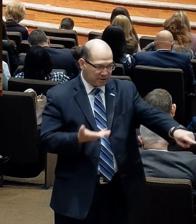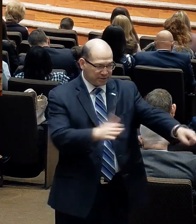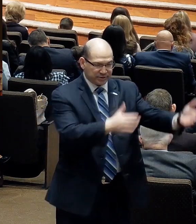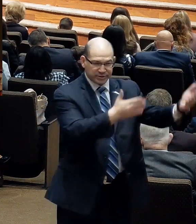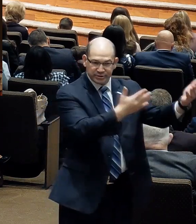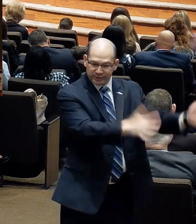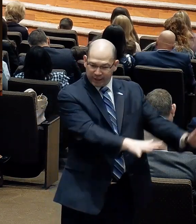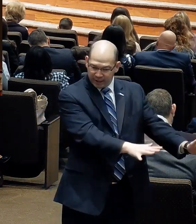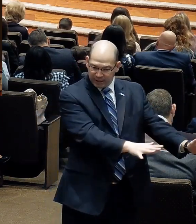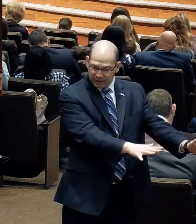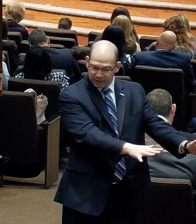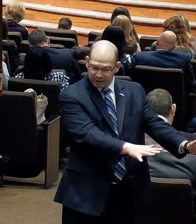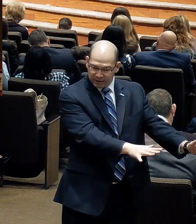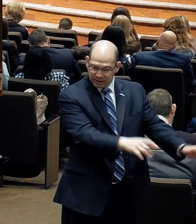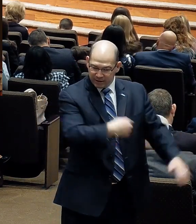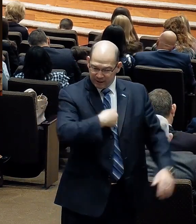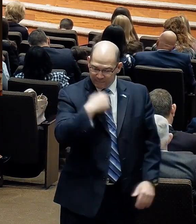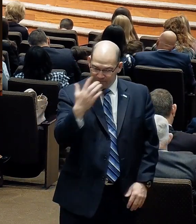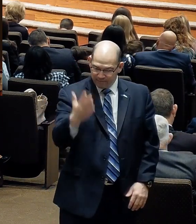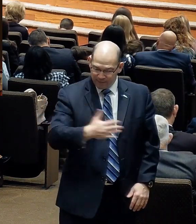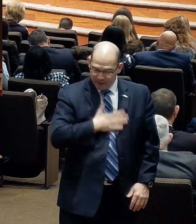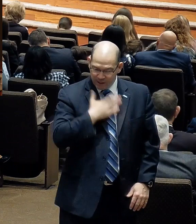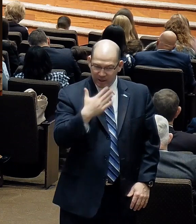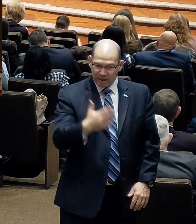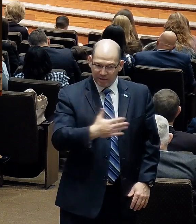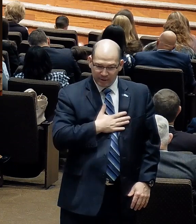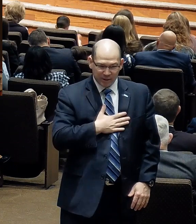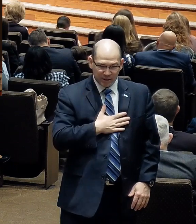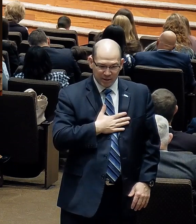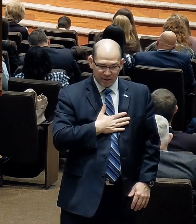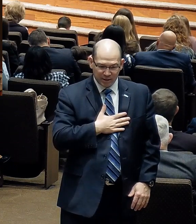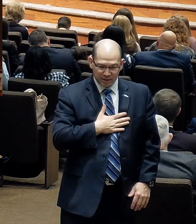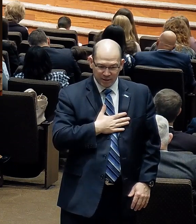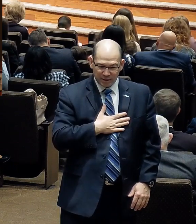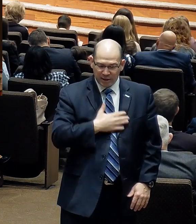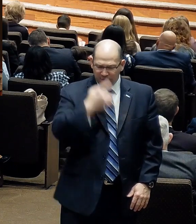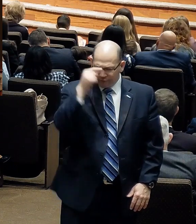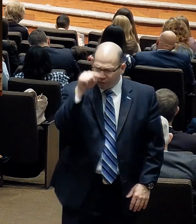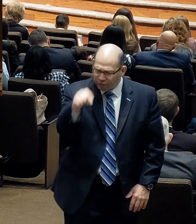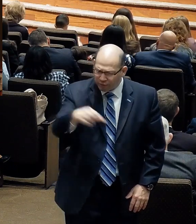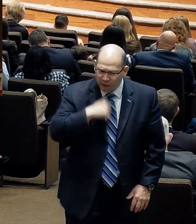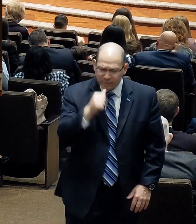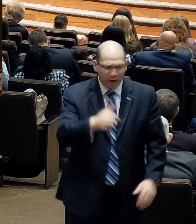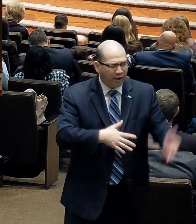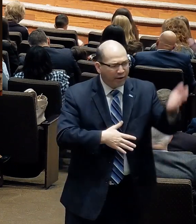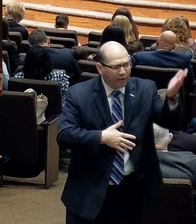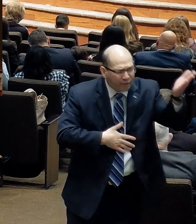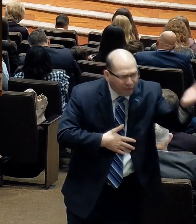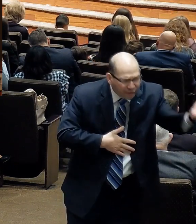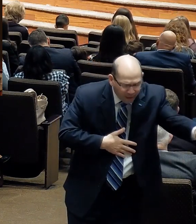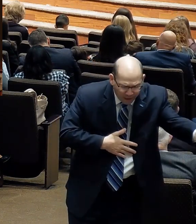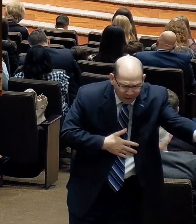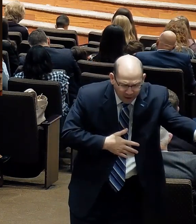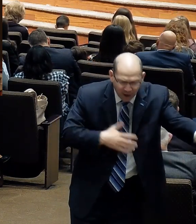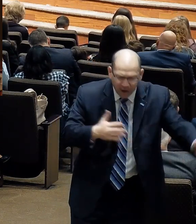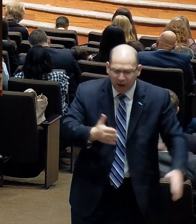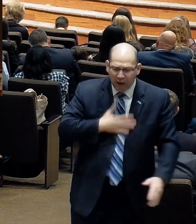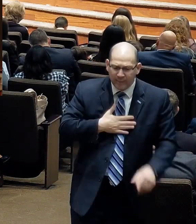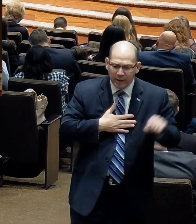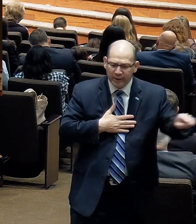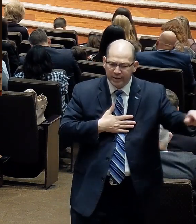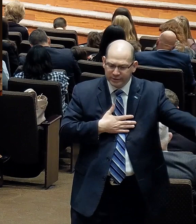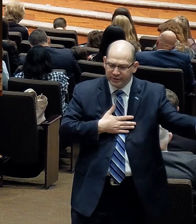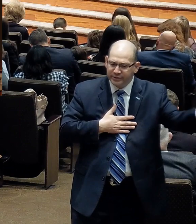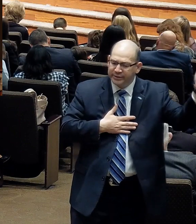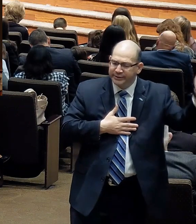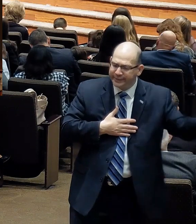And I am glad. He said, I'm glad for your sakes I was not there. What is he saying? I'm glad that he died. I'm glad this